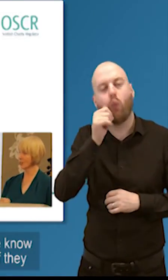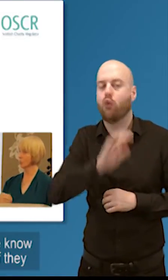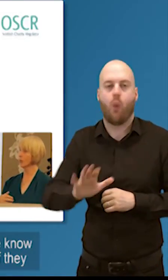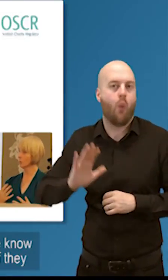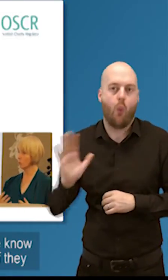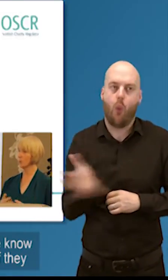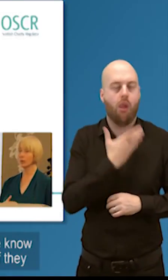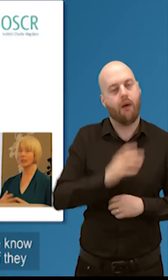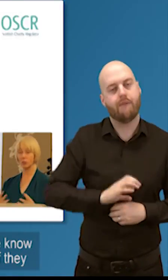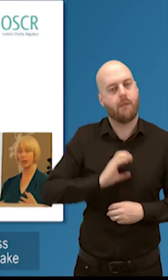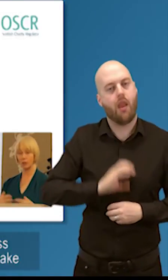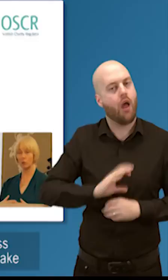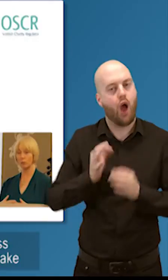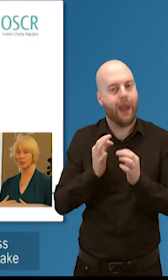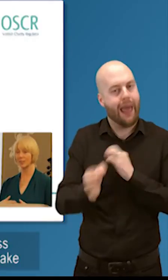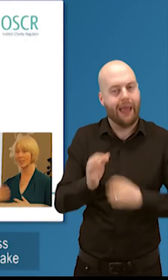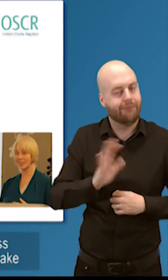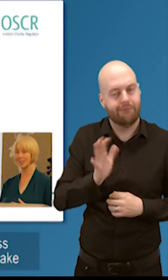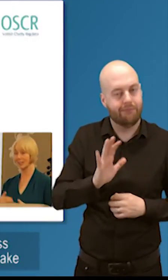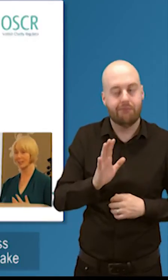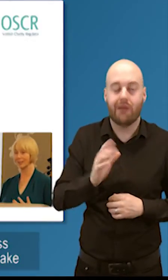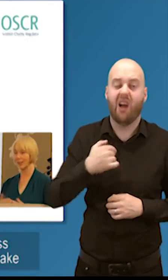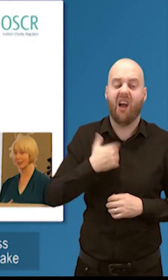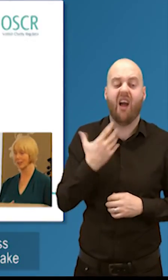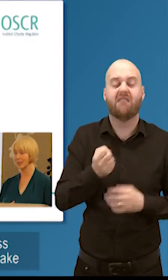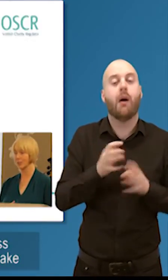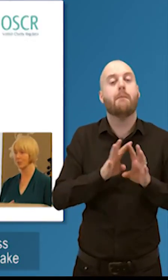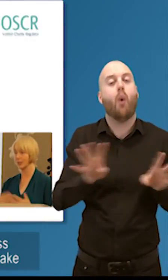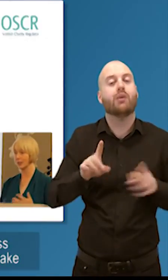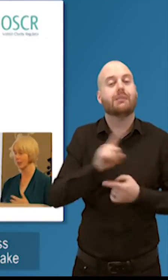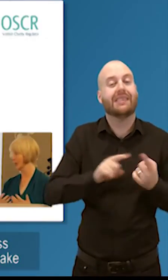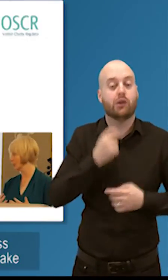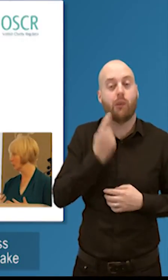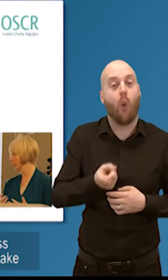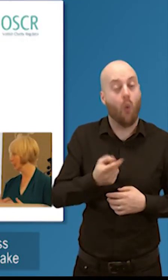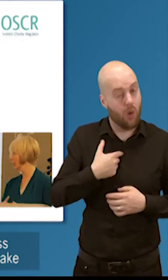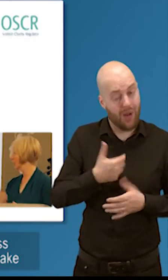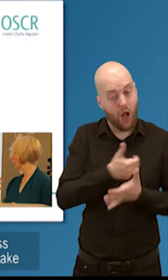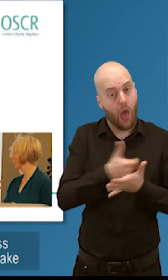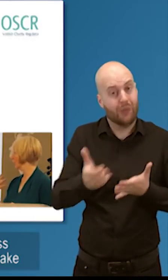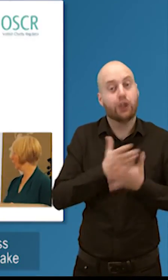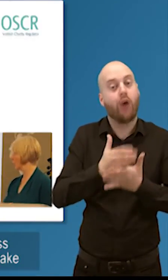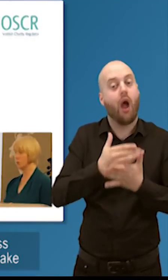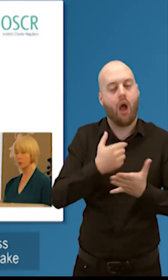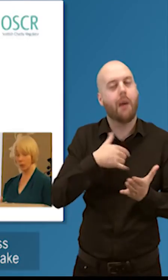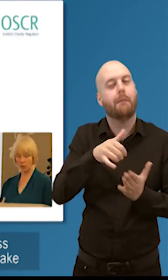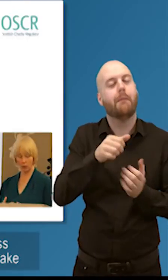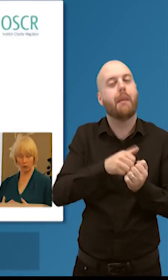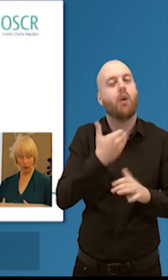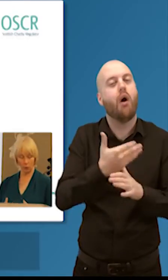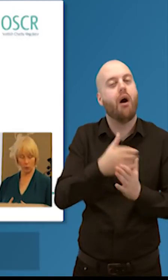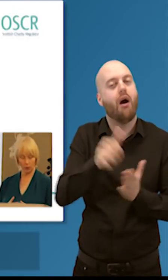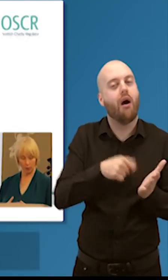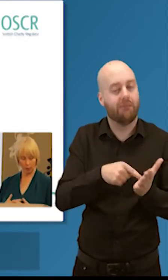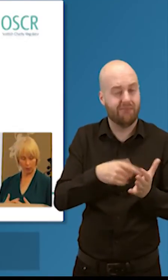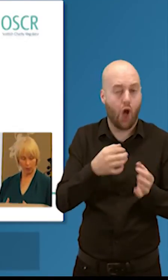it's accessible and most people if they don't have their own facility can certainly access something in in their own area so we do want to make sure